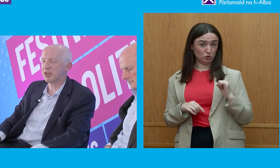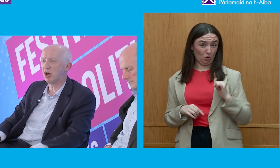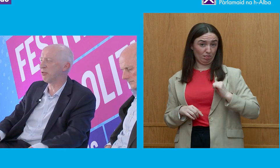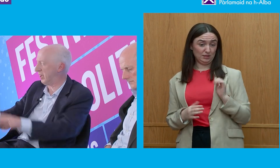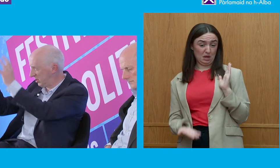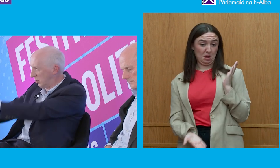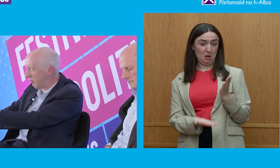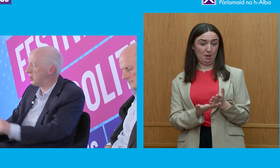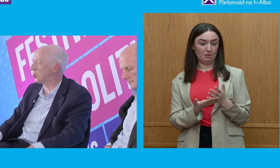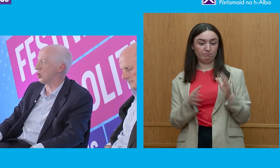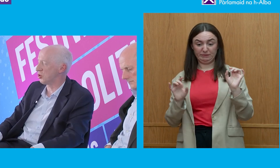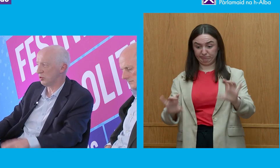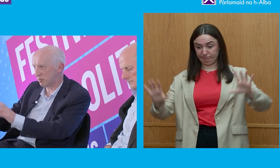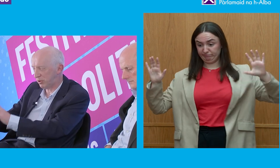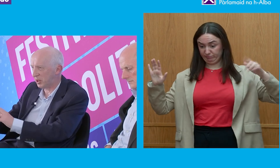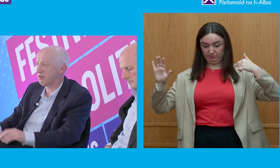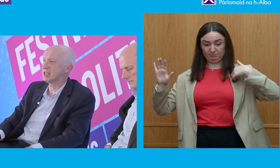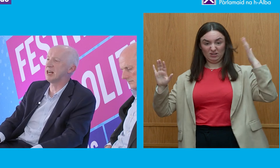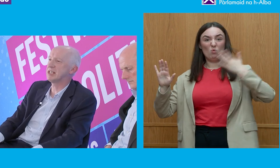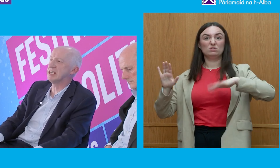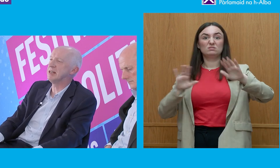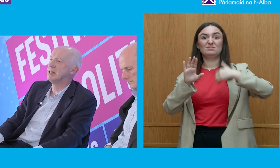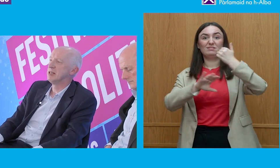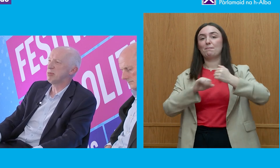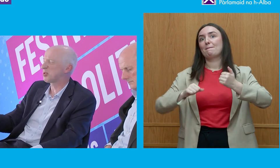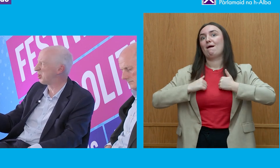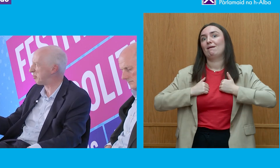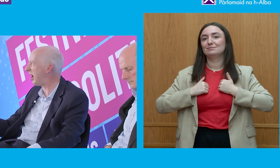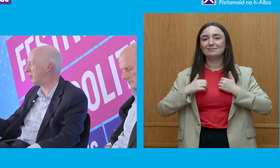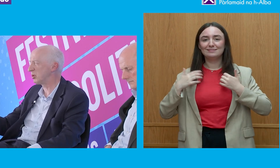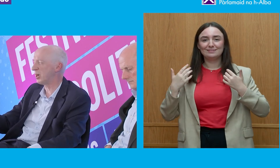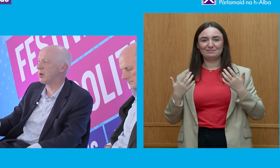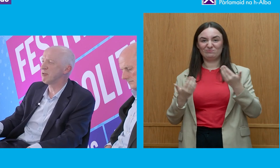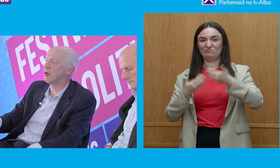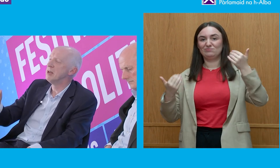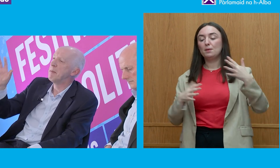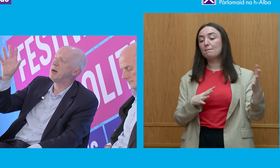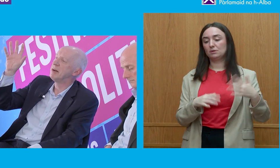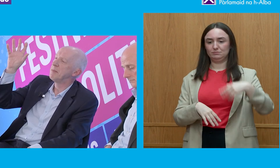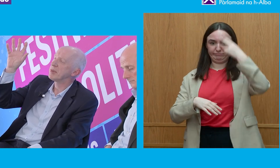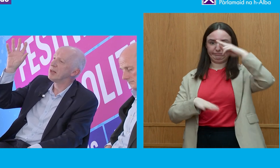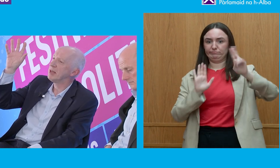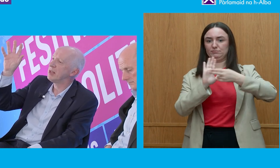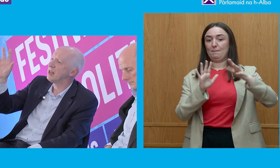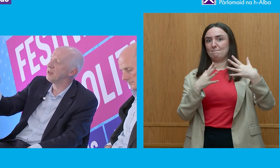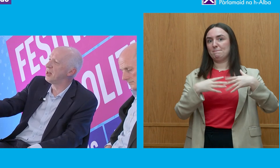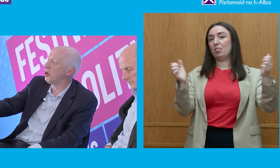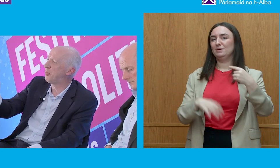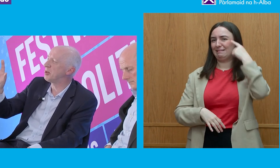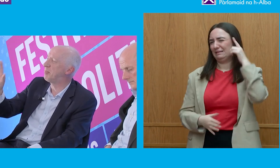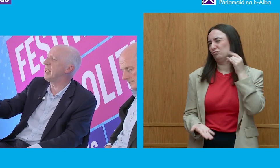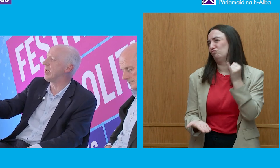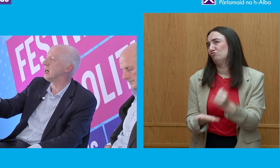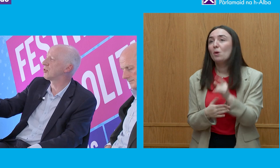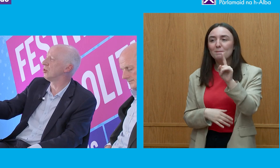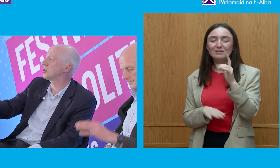abandoned the whole thing and set up your own institution, which is probably the right idea. Perhaps calling it a parliament was where you went wrong. But the whole